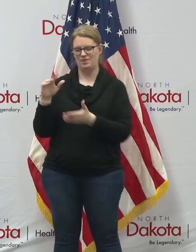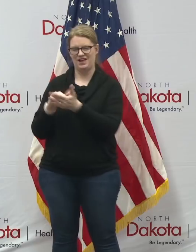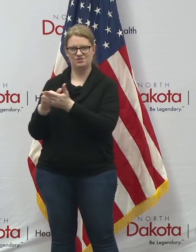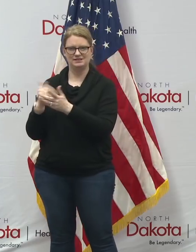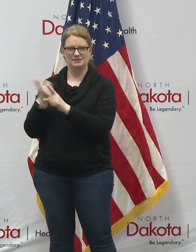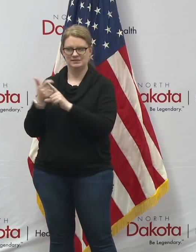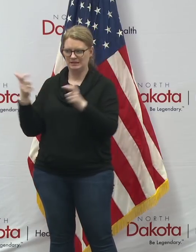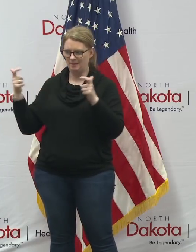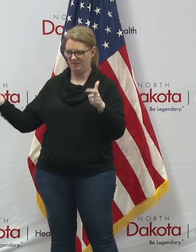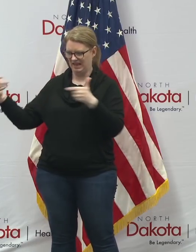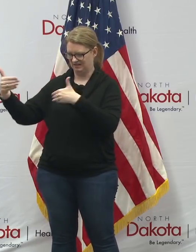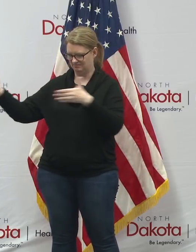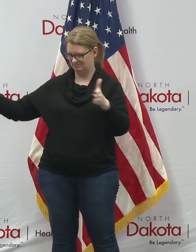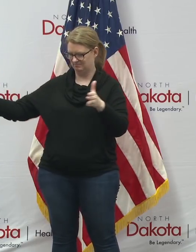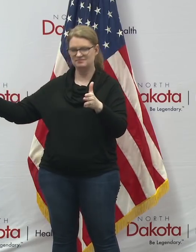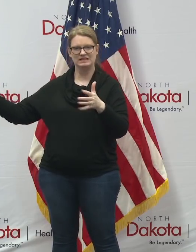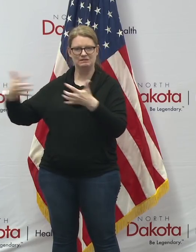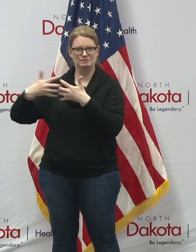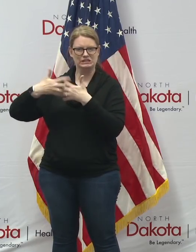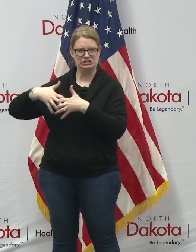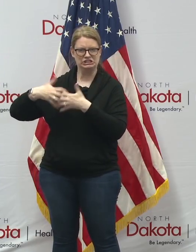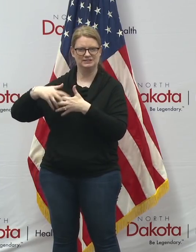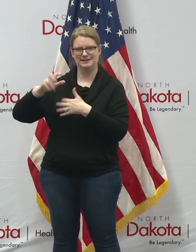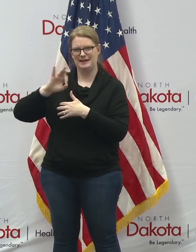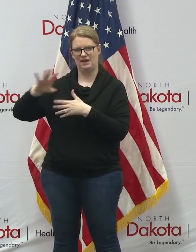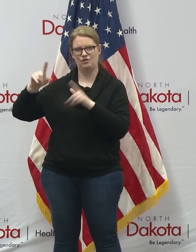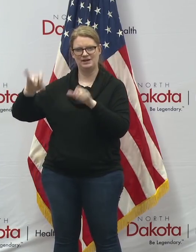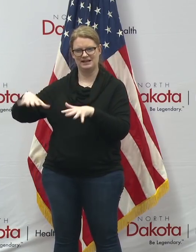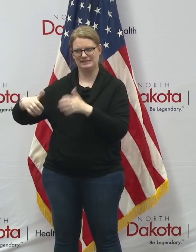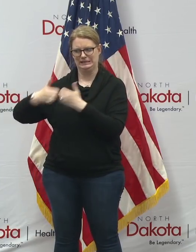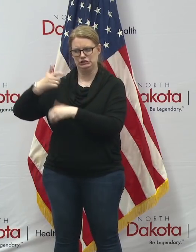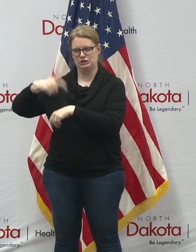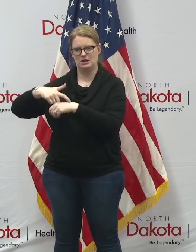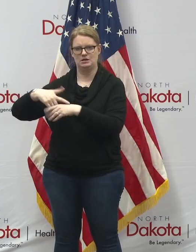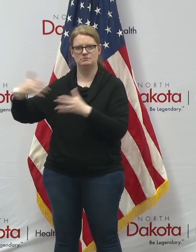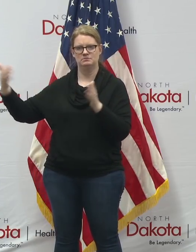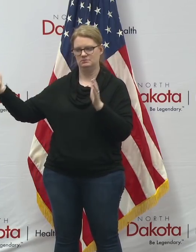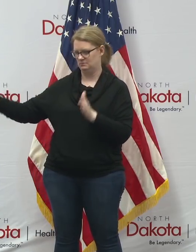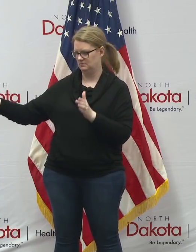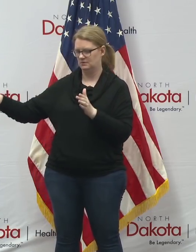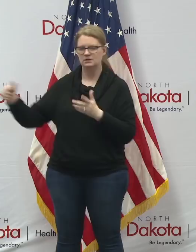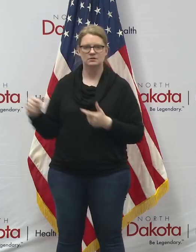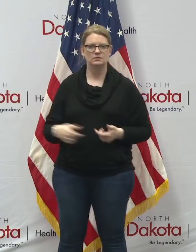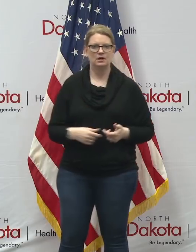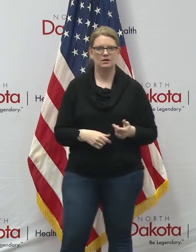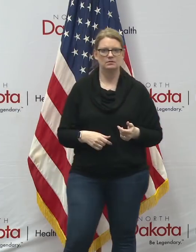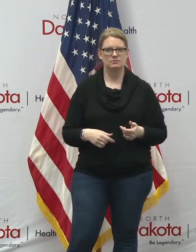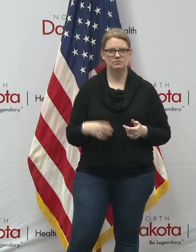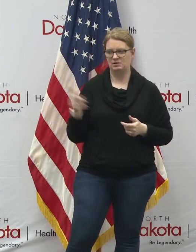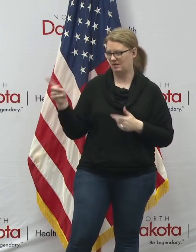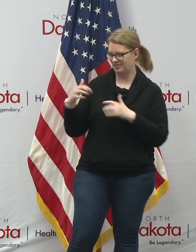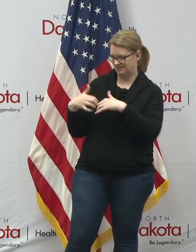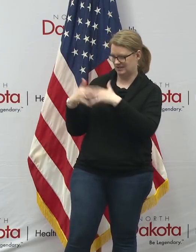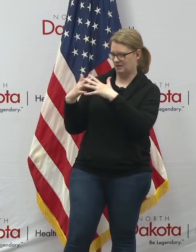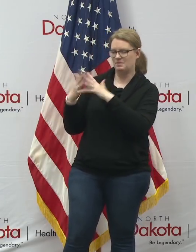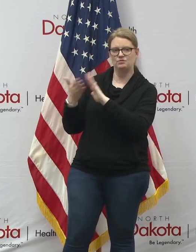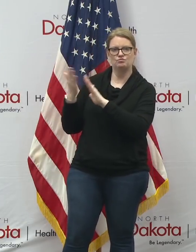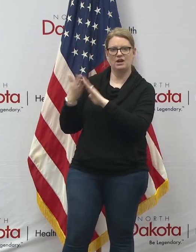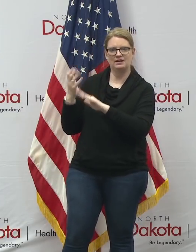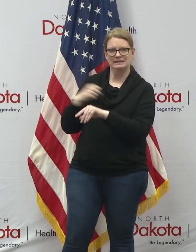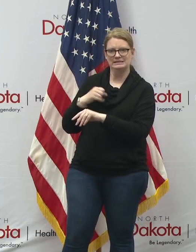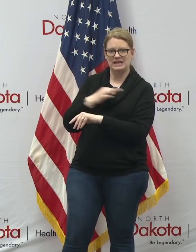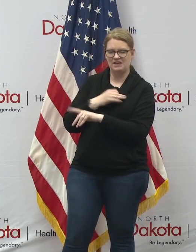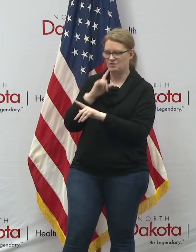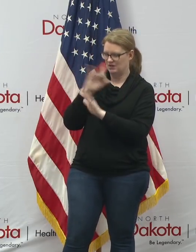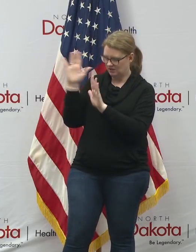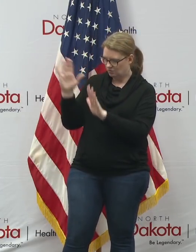big batch machines i think they do 94 tests at a time but those uh and we'd like to have those up and running and if we've got staffing and